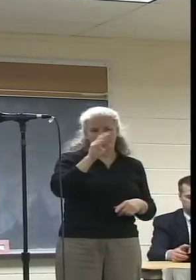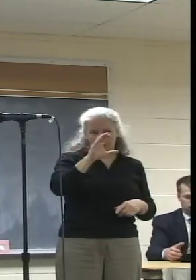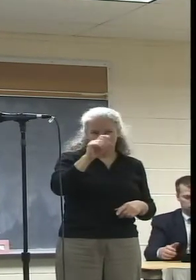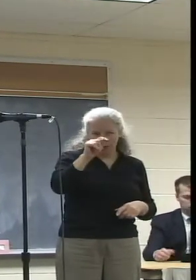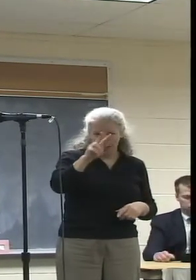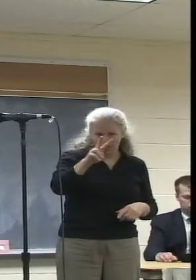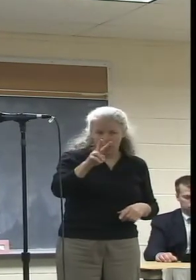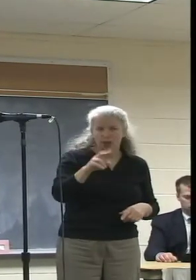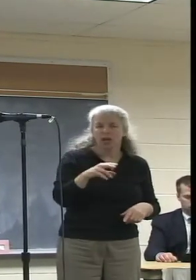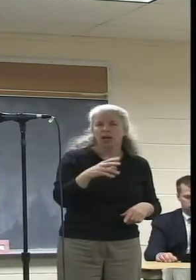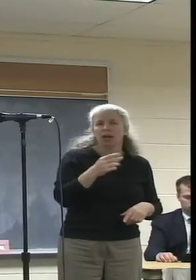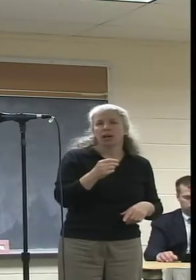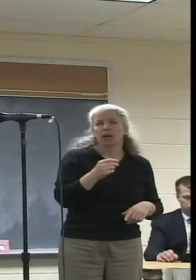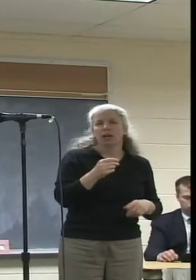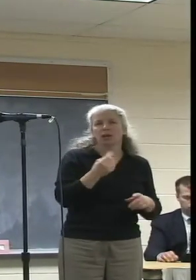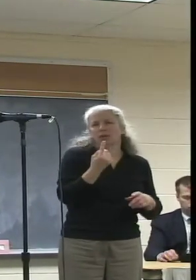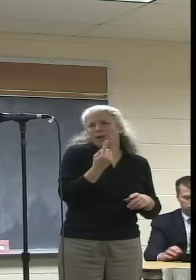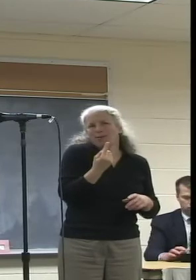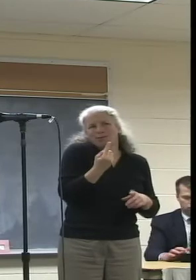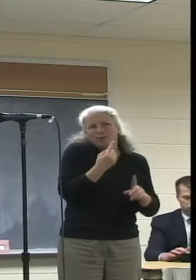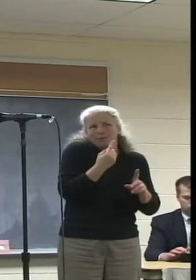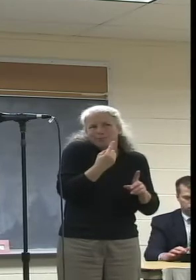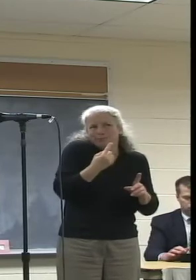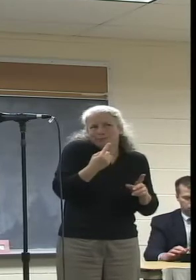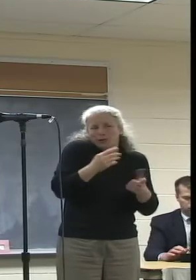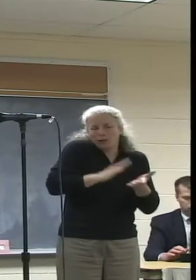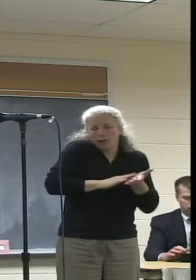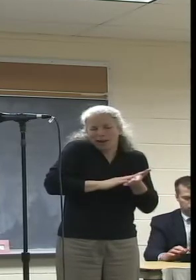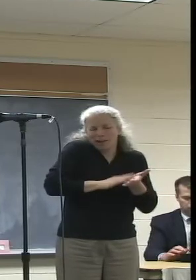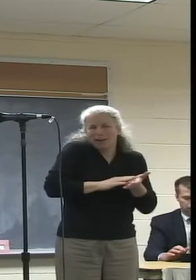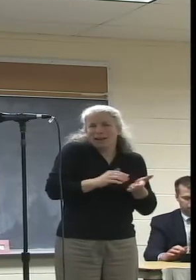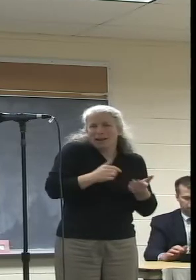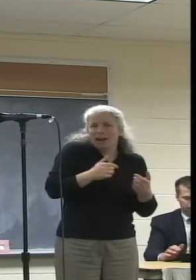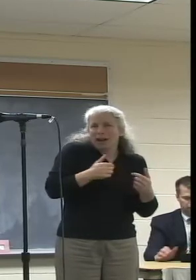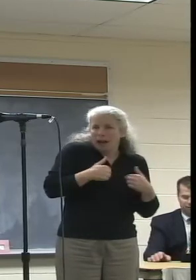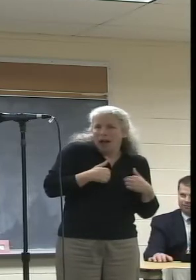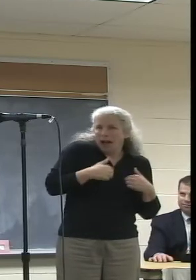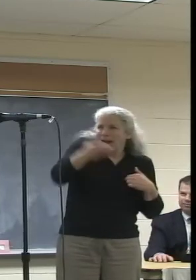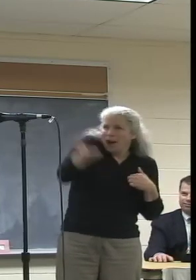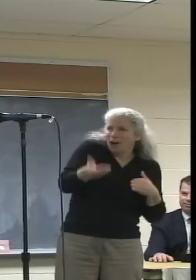the only thing I can take credit for is I presided over the hiring of Al Williams. I say.